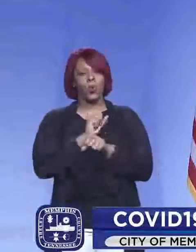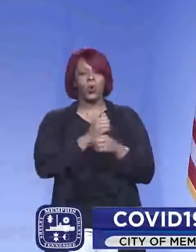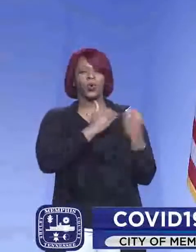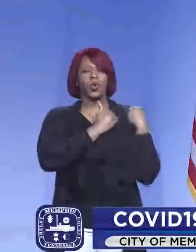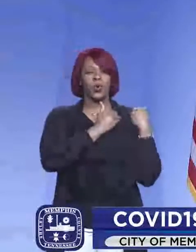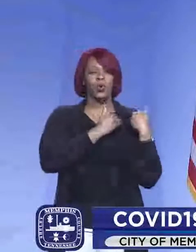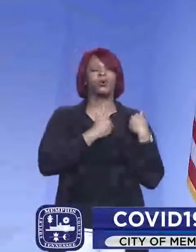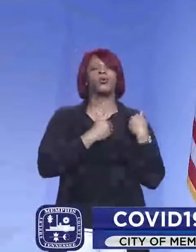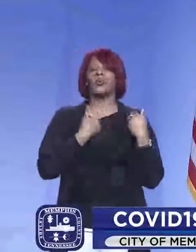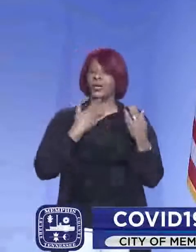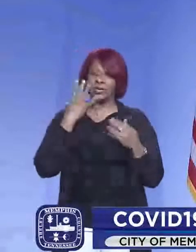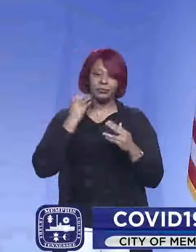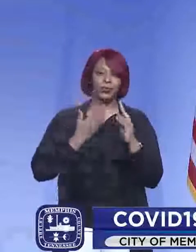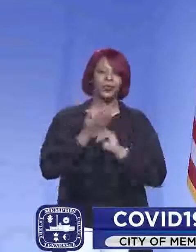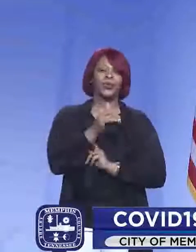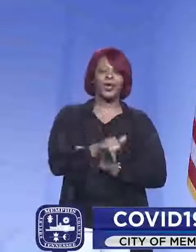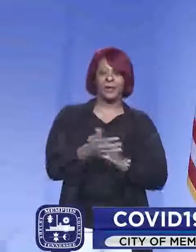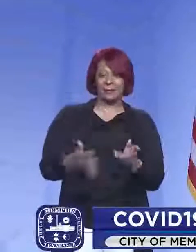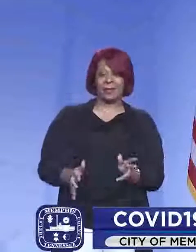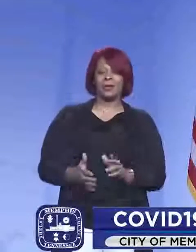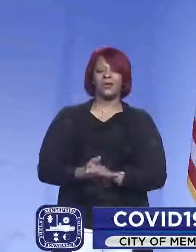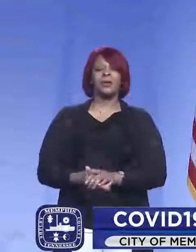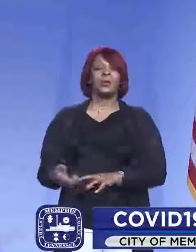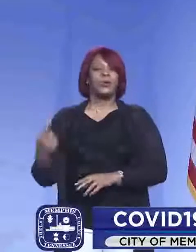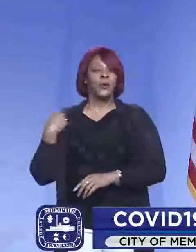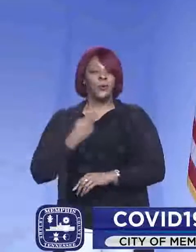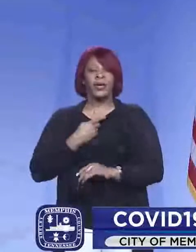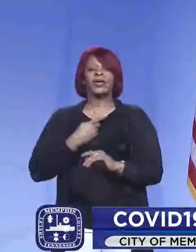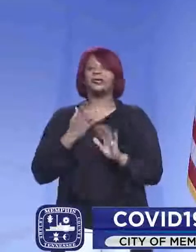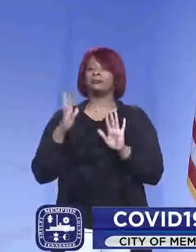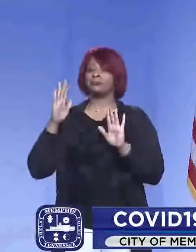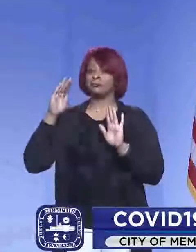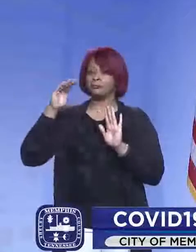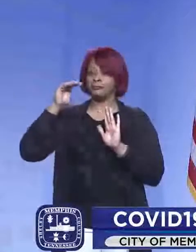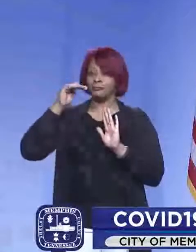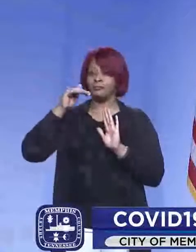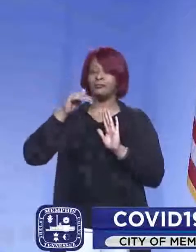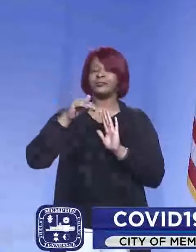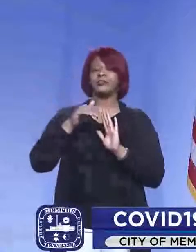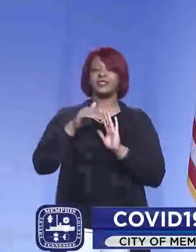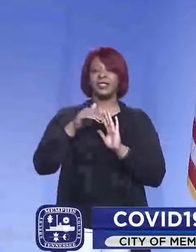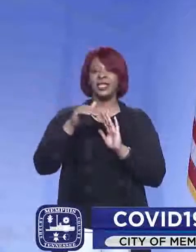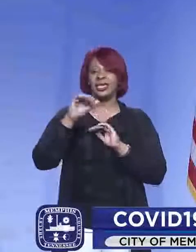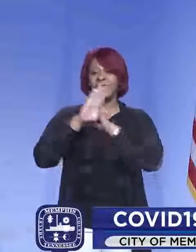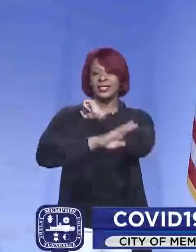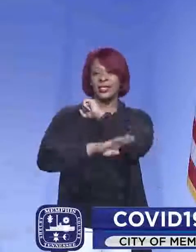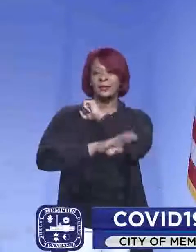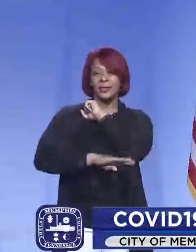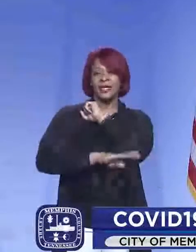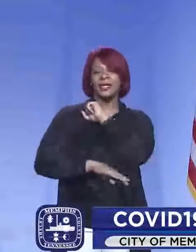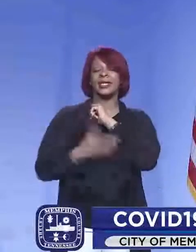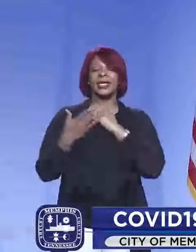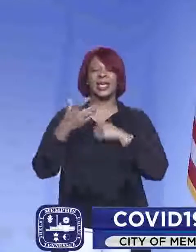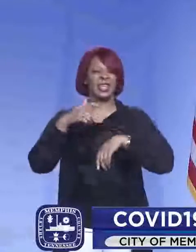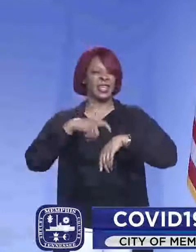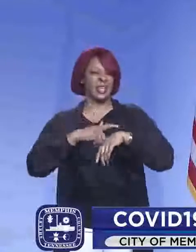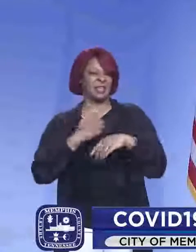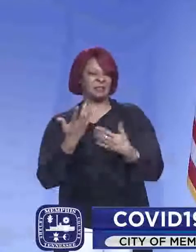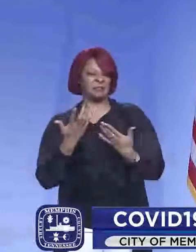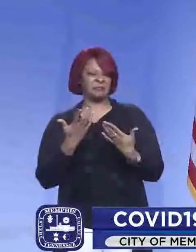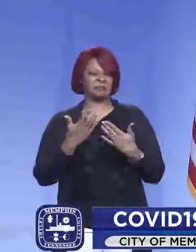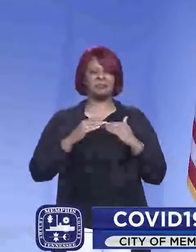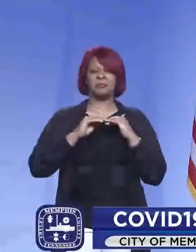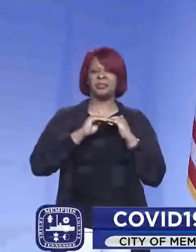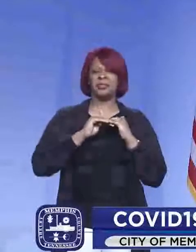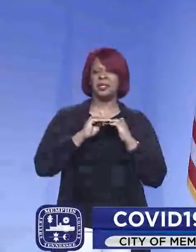And we got through that. And then we came out and in September, we had a period of sustained